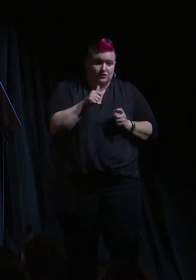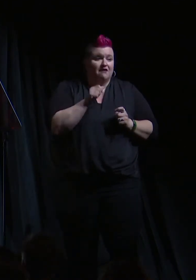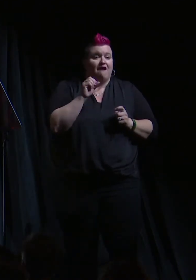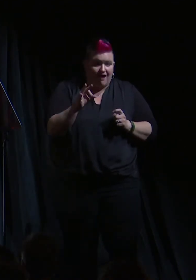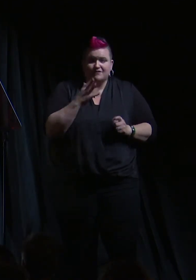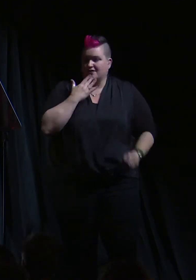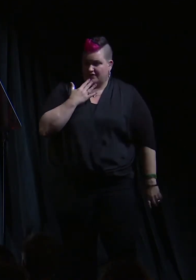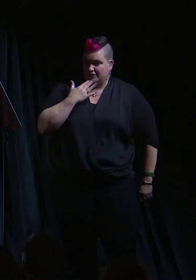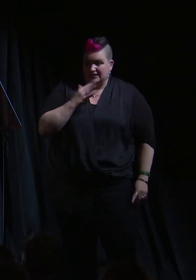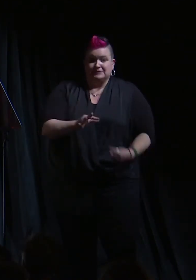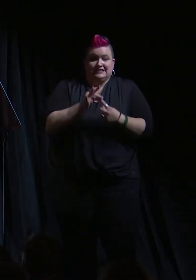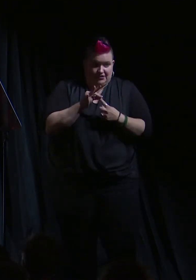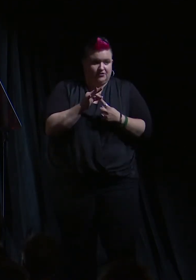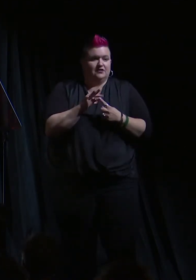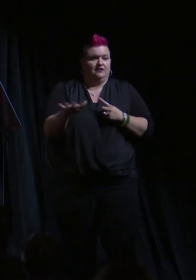States and U.S. territories.